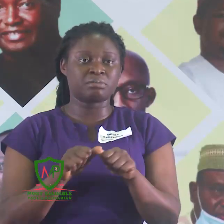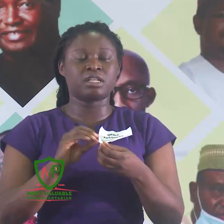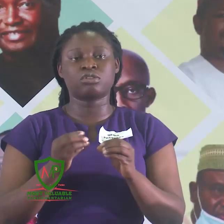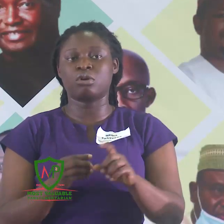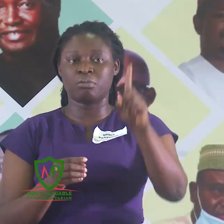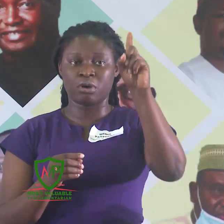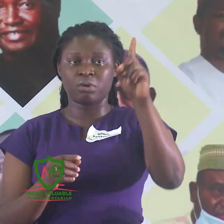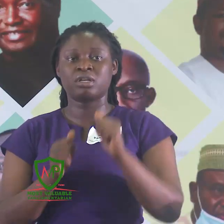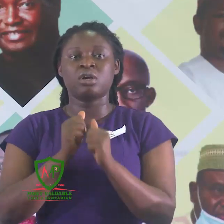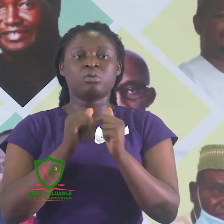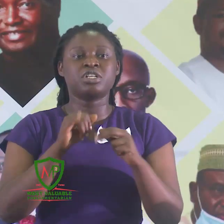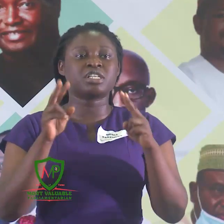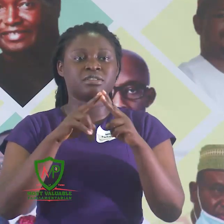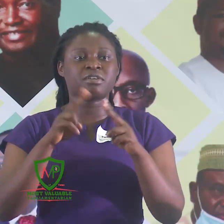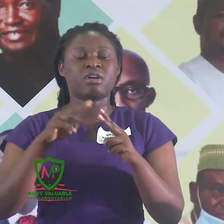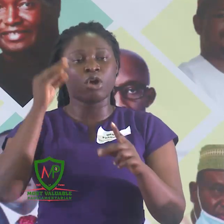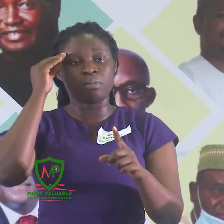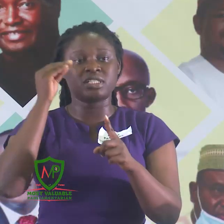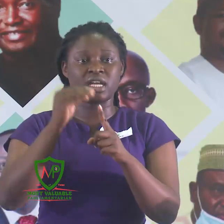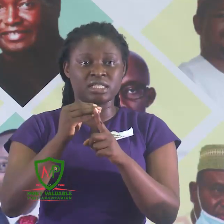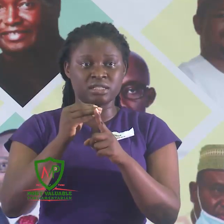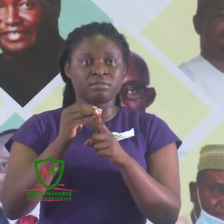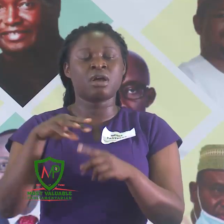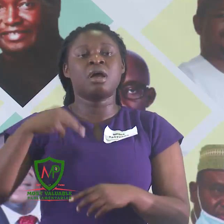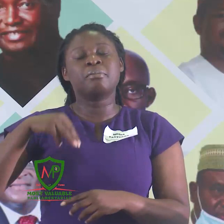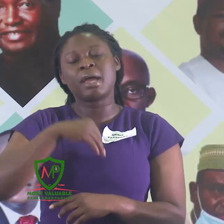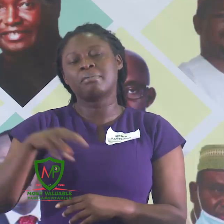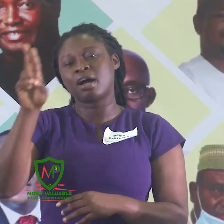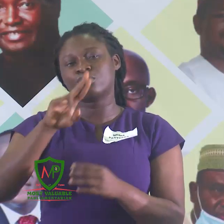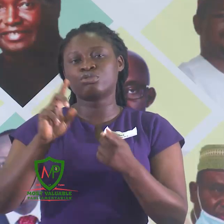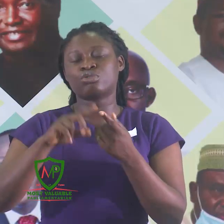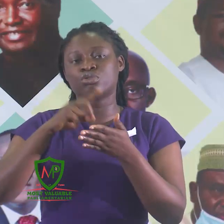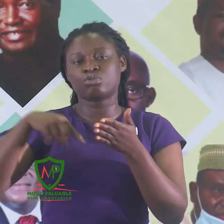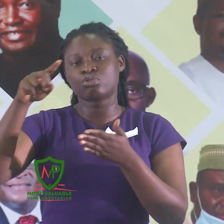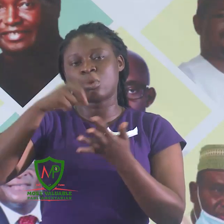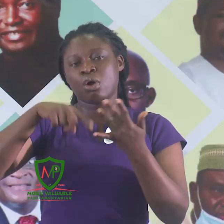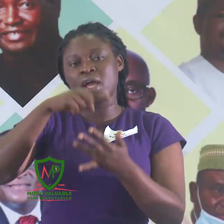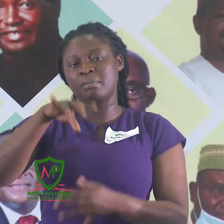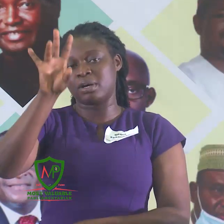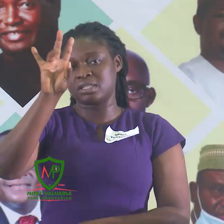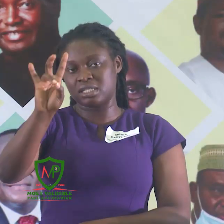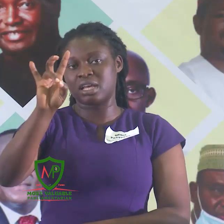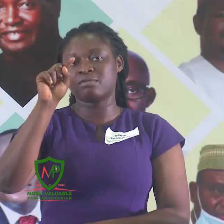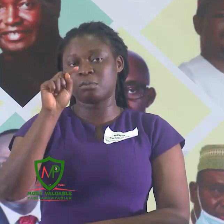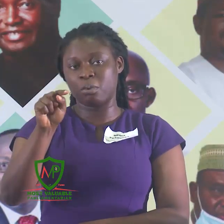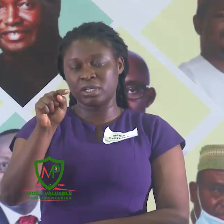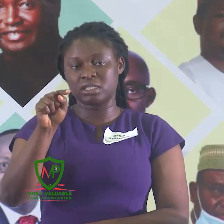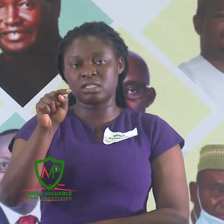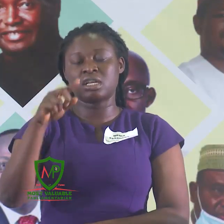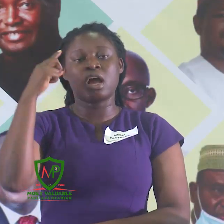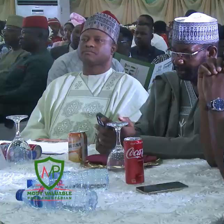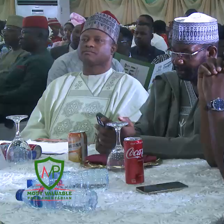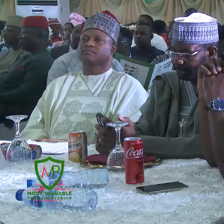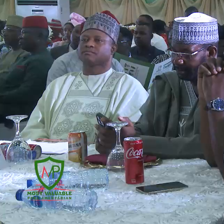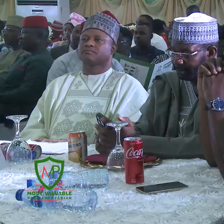which is very objective. A member needs to score about seven points for